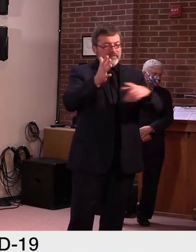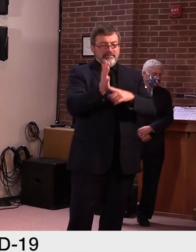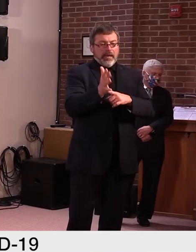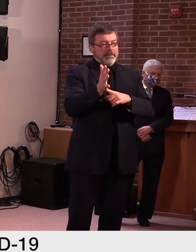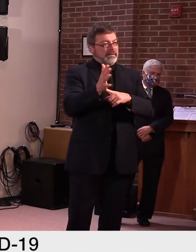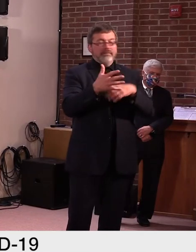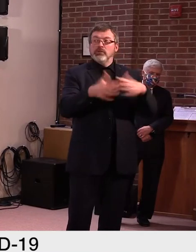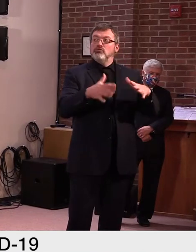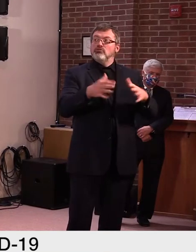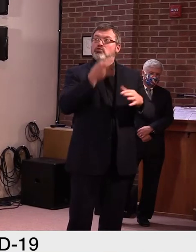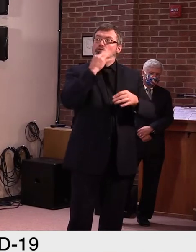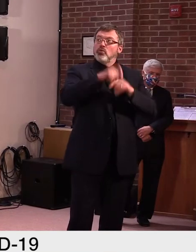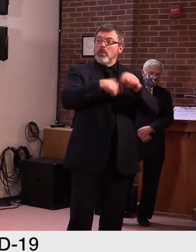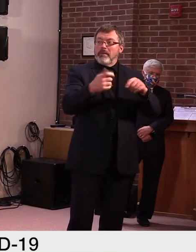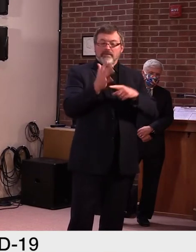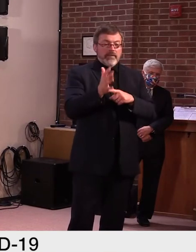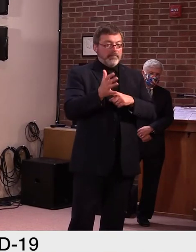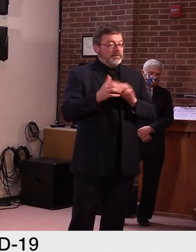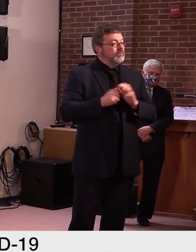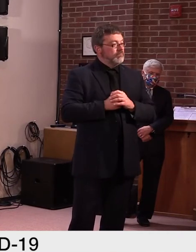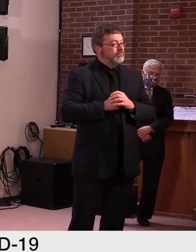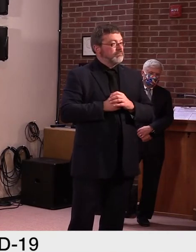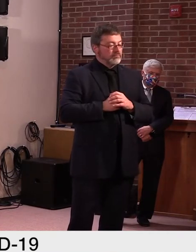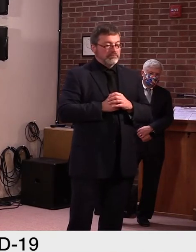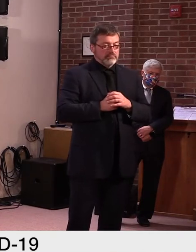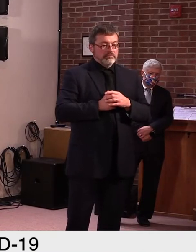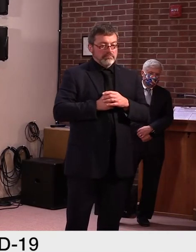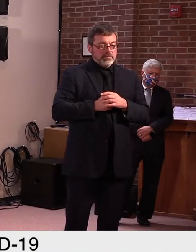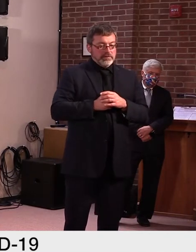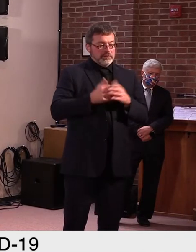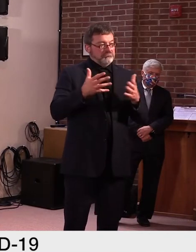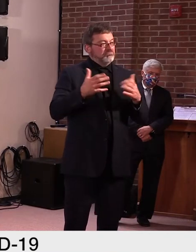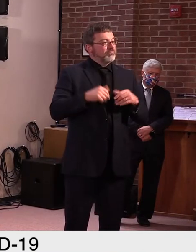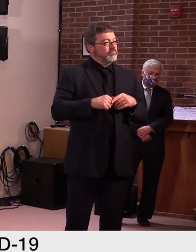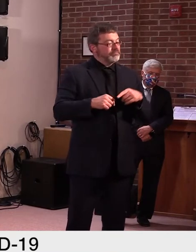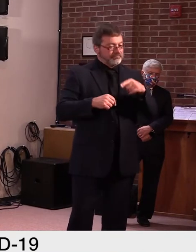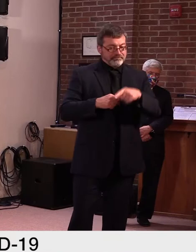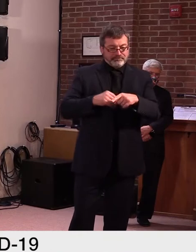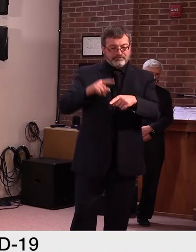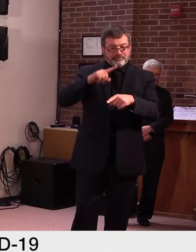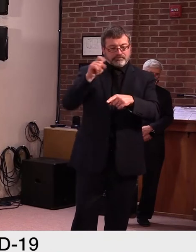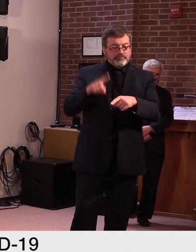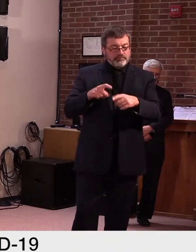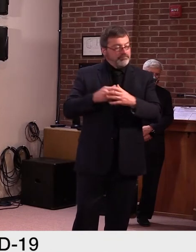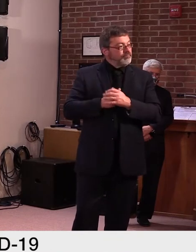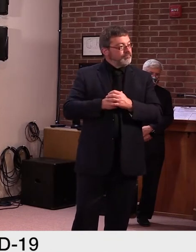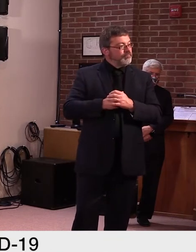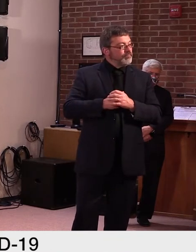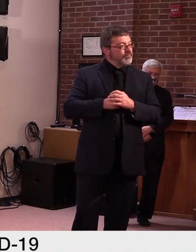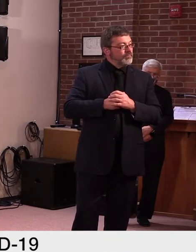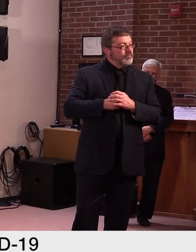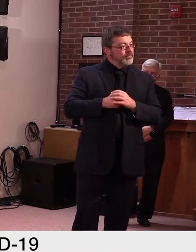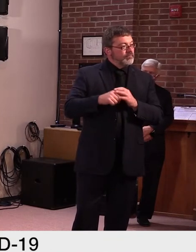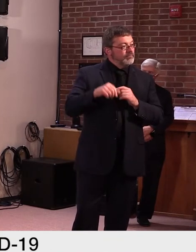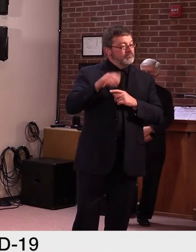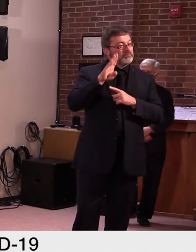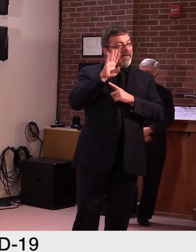Okay. I'm sorry. Thank you. Thank you very much. Uh, Malia, uh, Burlington Free Press.